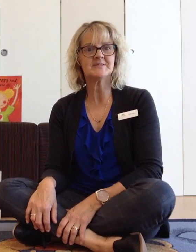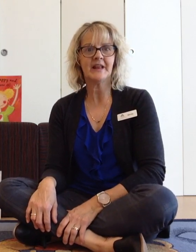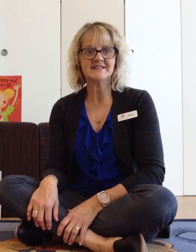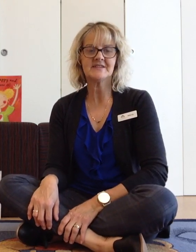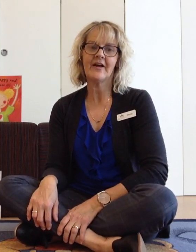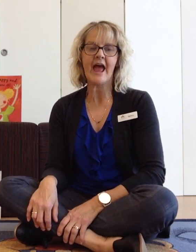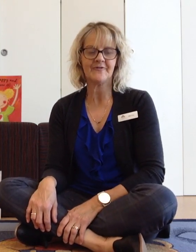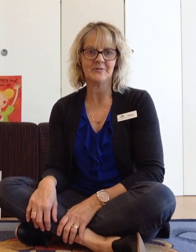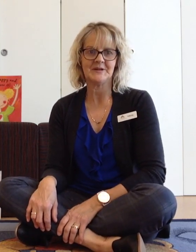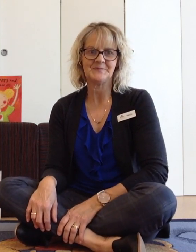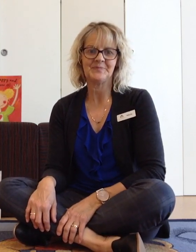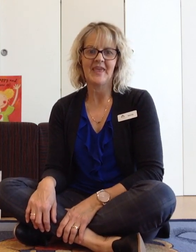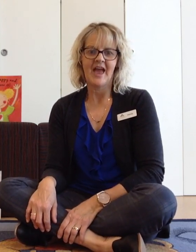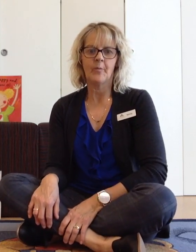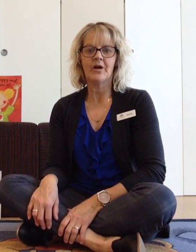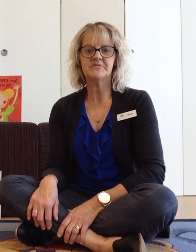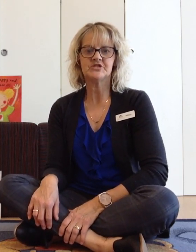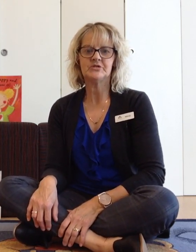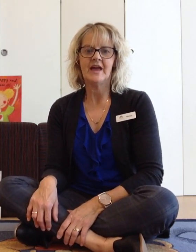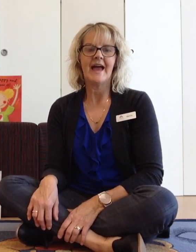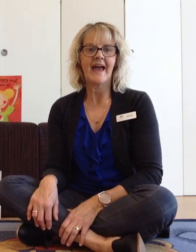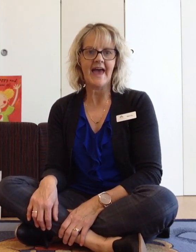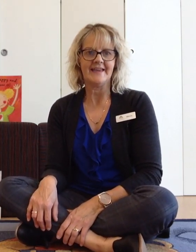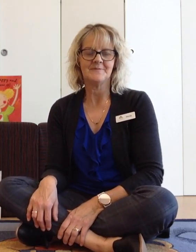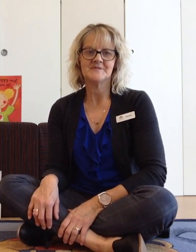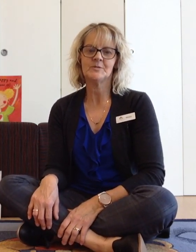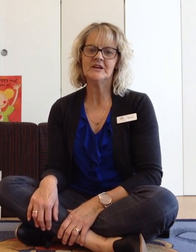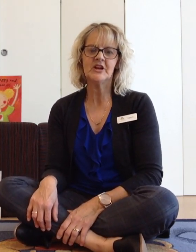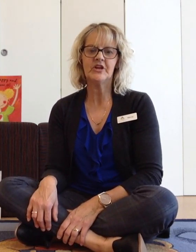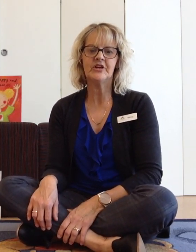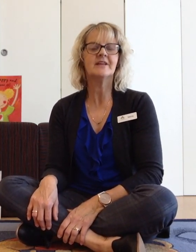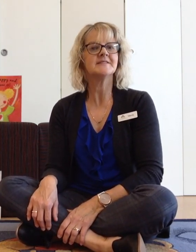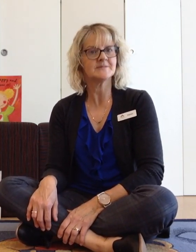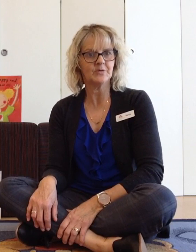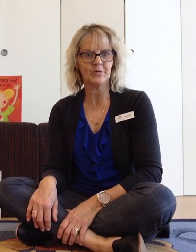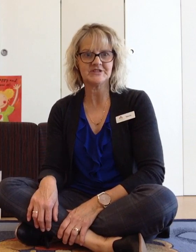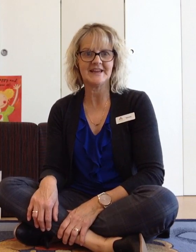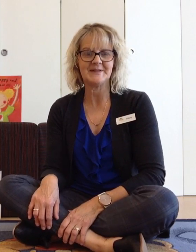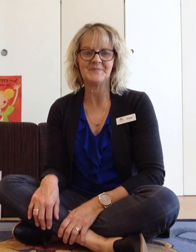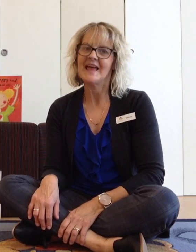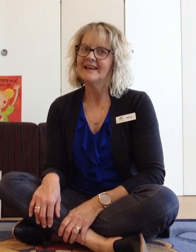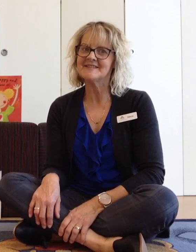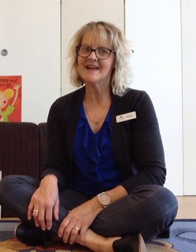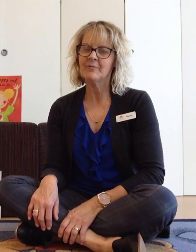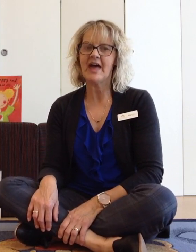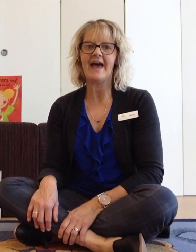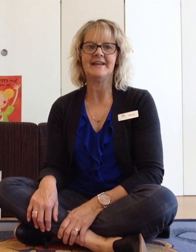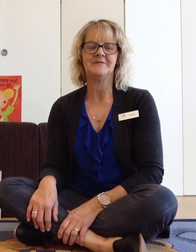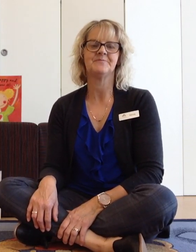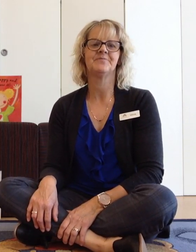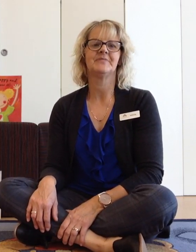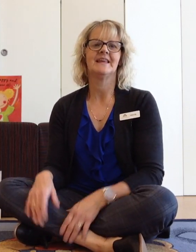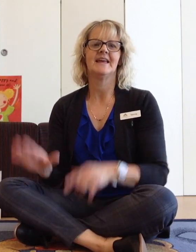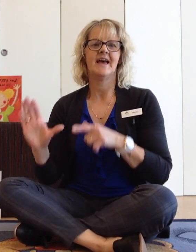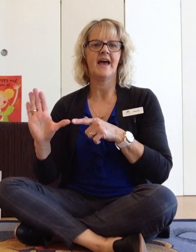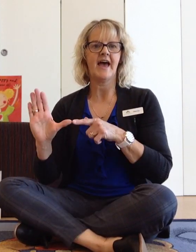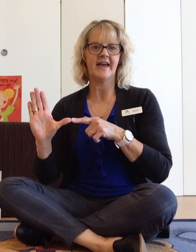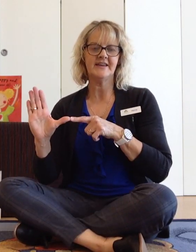some letters of our alphabet and we're up to K. So we're going to learn some more today. Let's start with A. A,